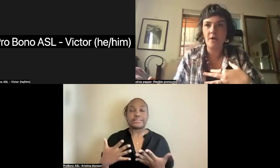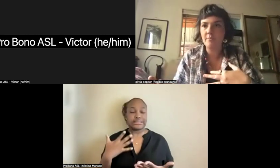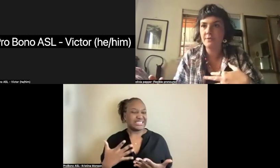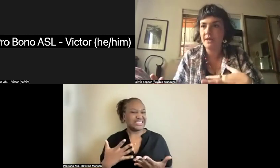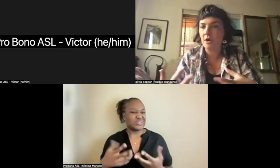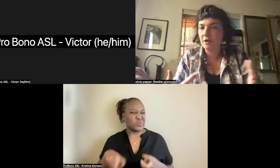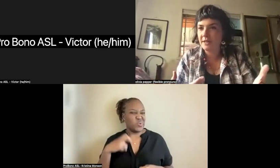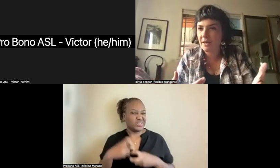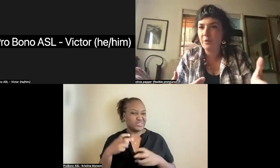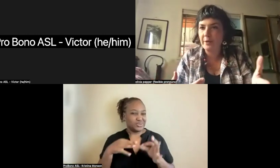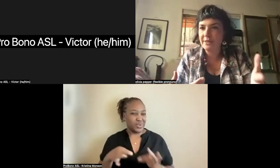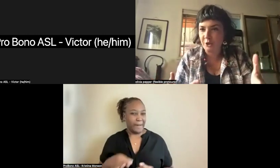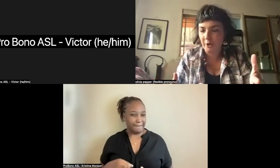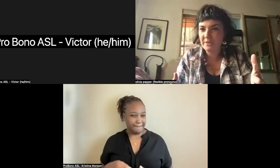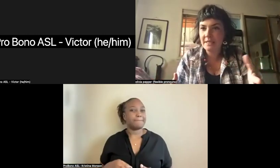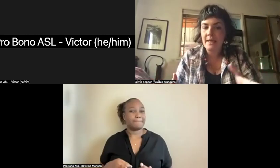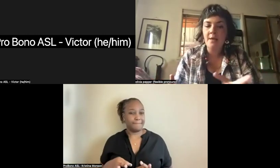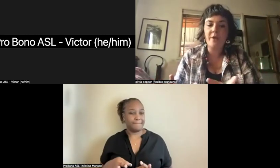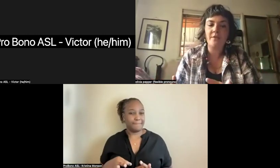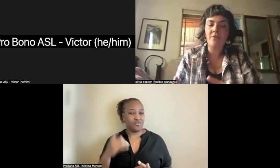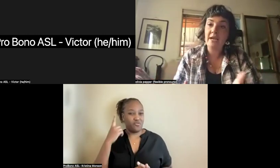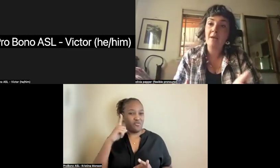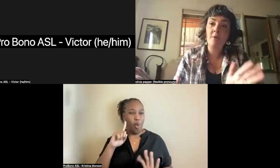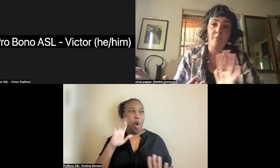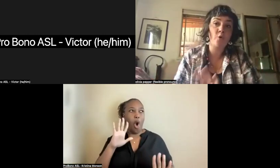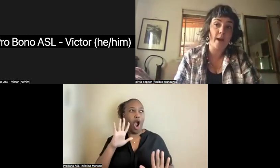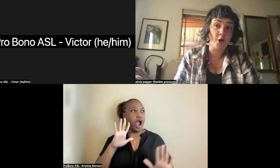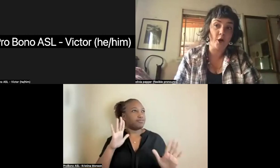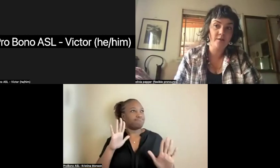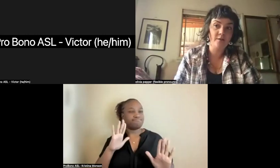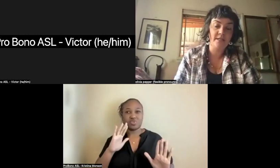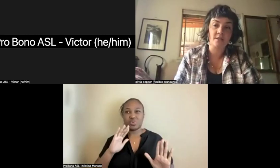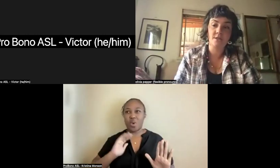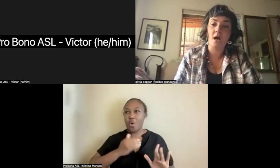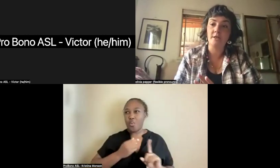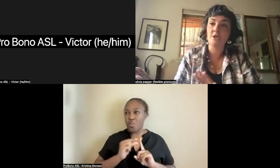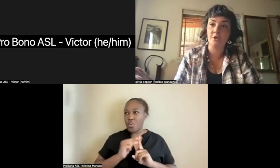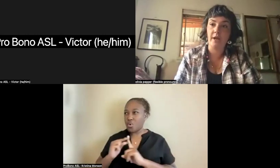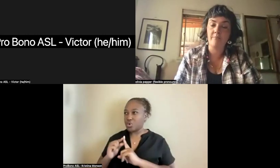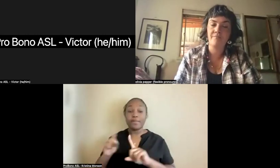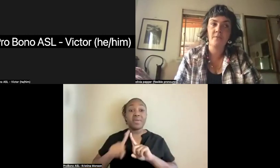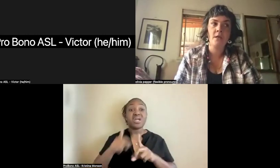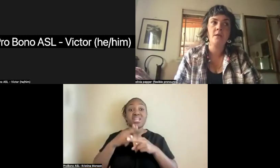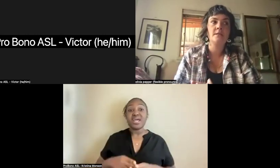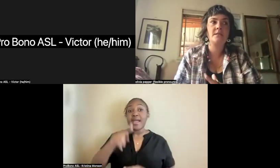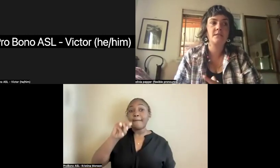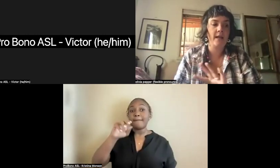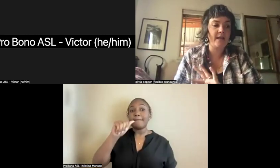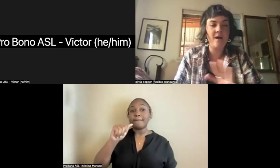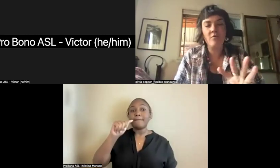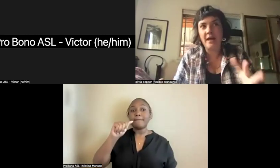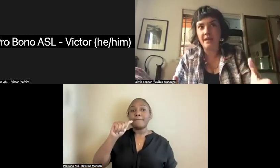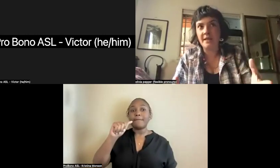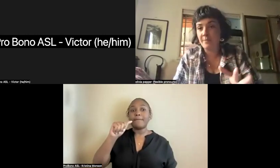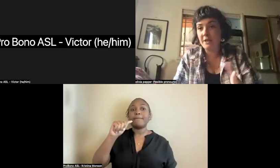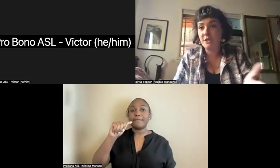of describe in our contemporary terms. But the name McGregor is a Scottish surname. And